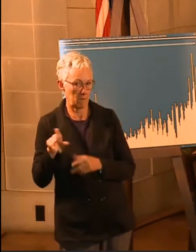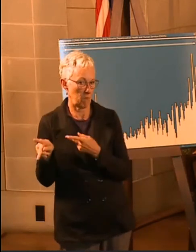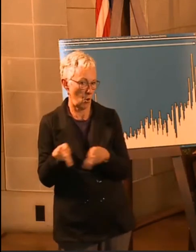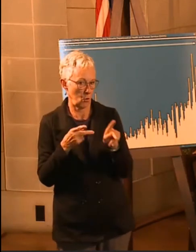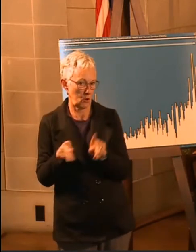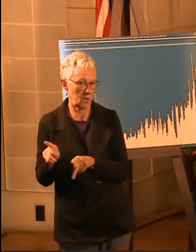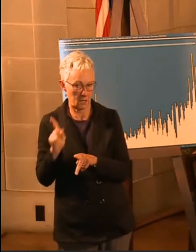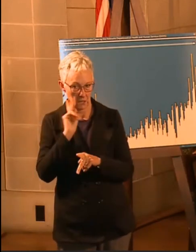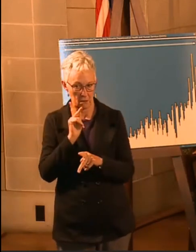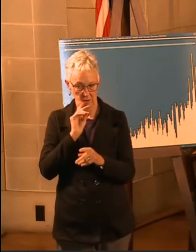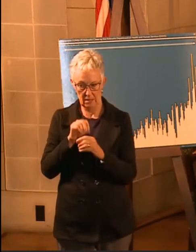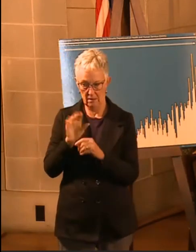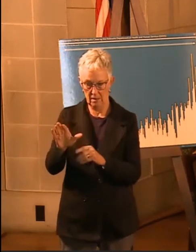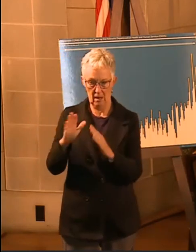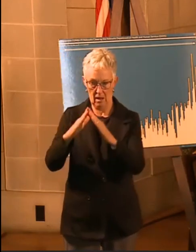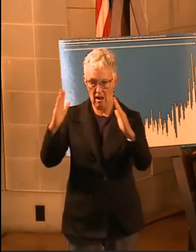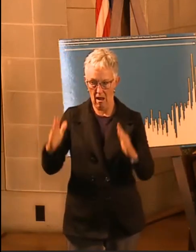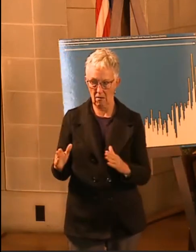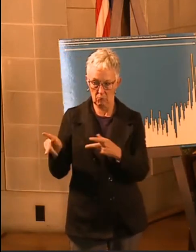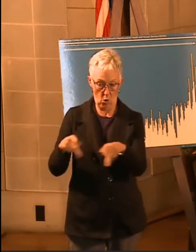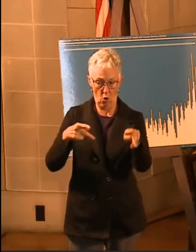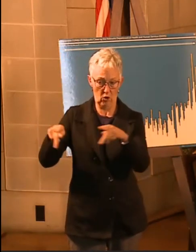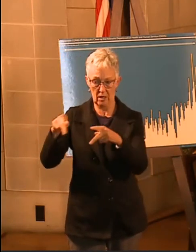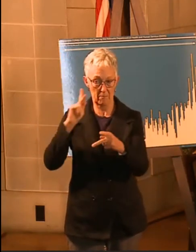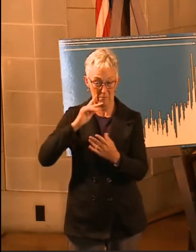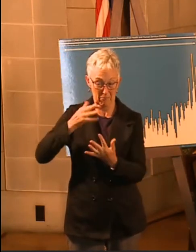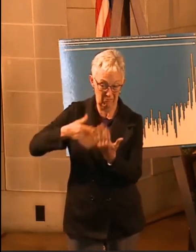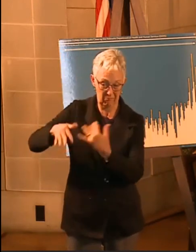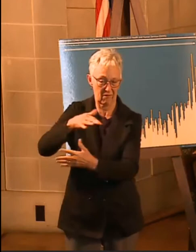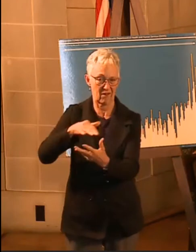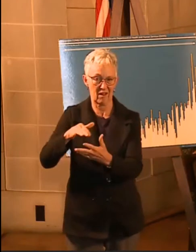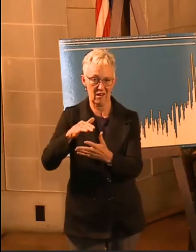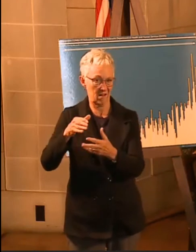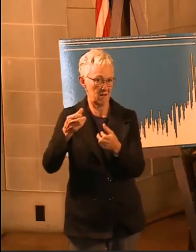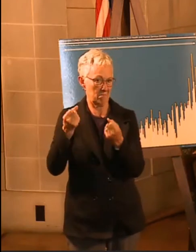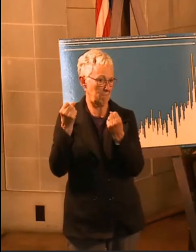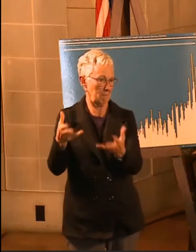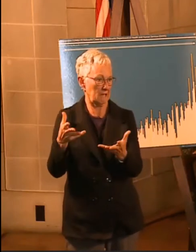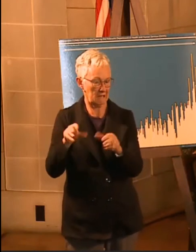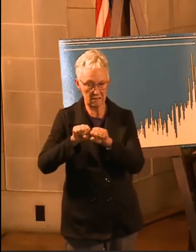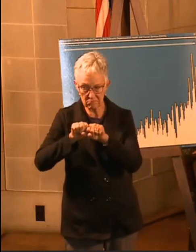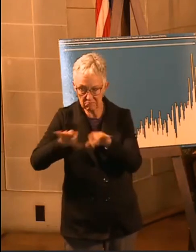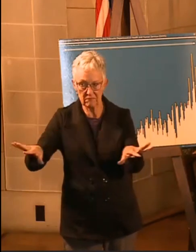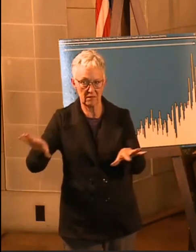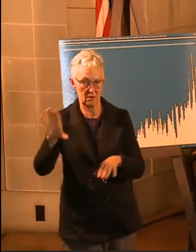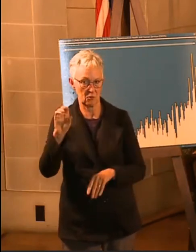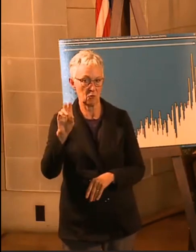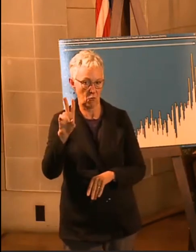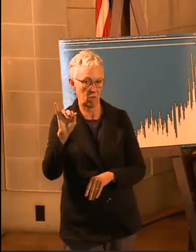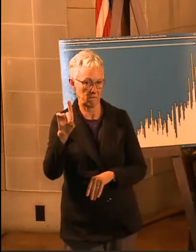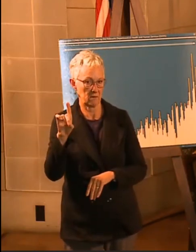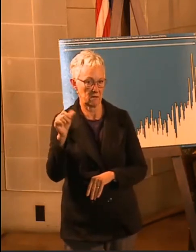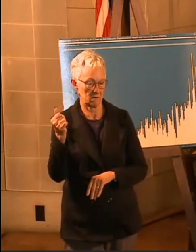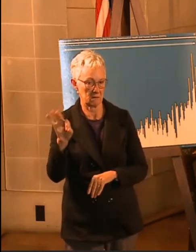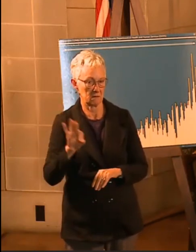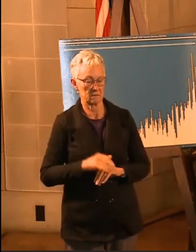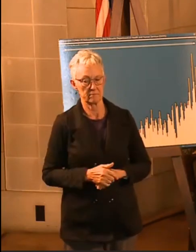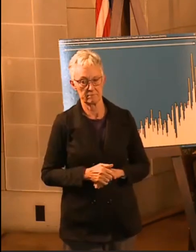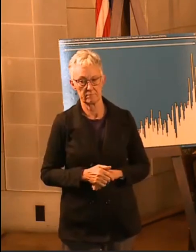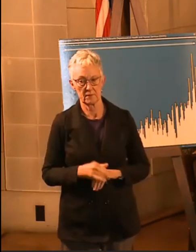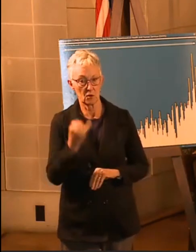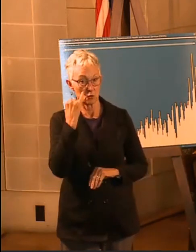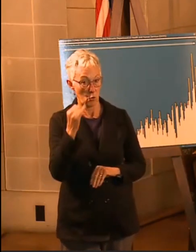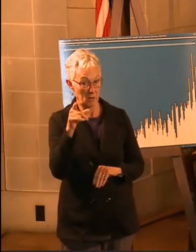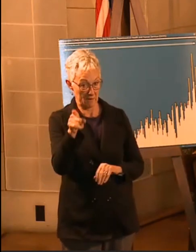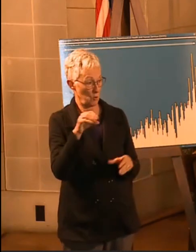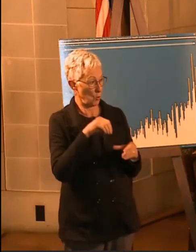The second is those confined spaces. So, again, this is where if you're in an enclosed space and there's poor